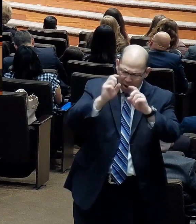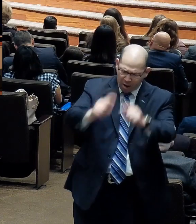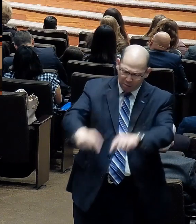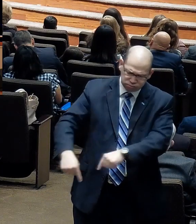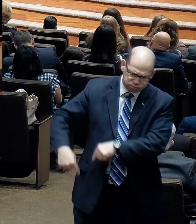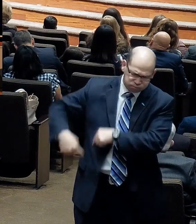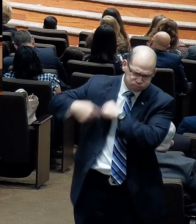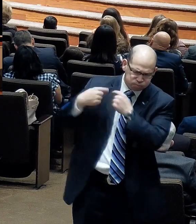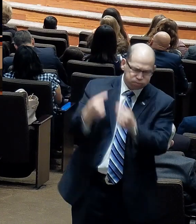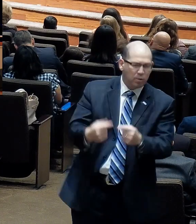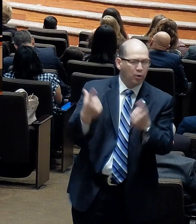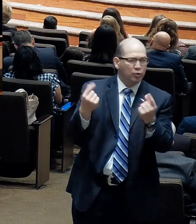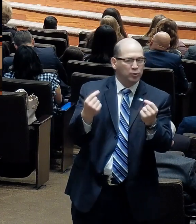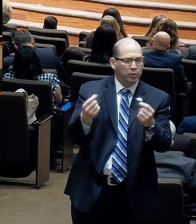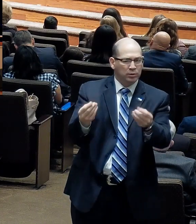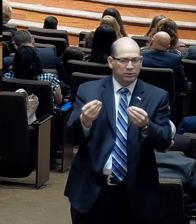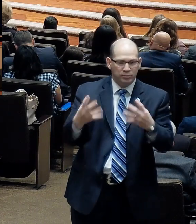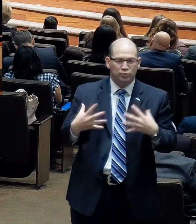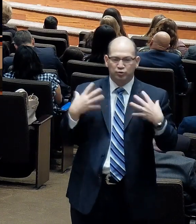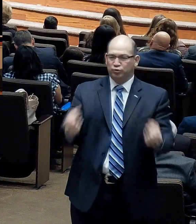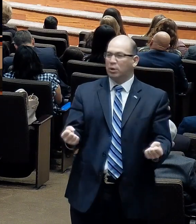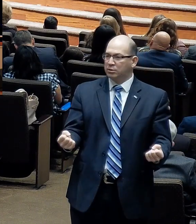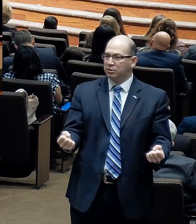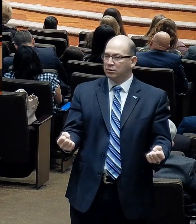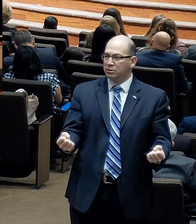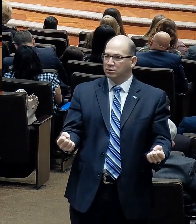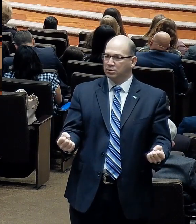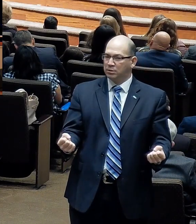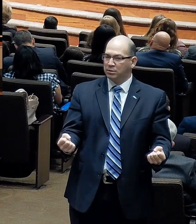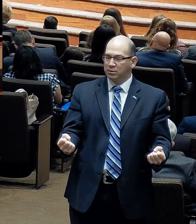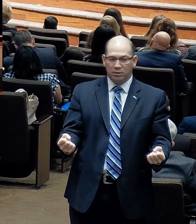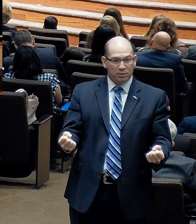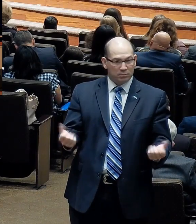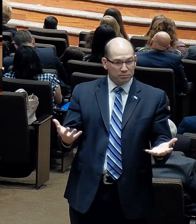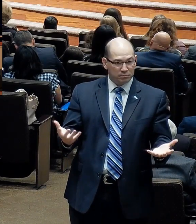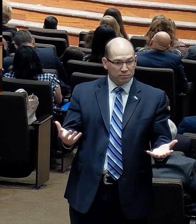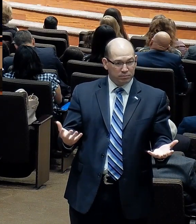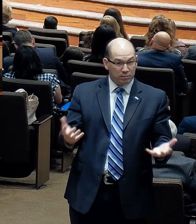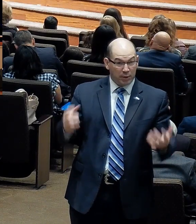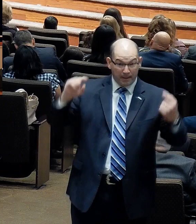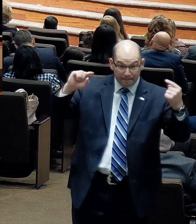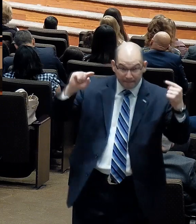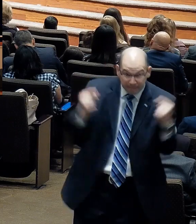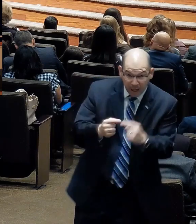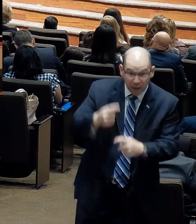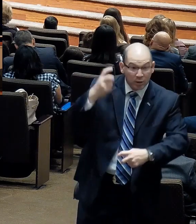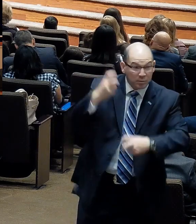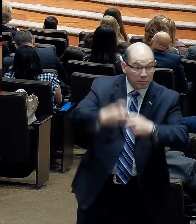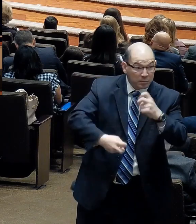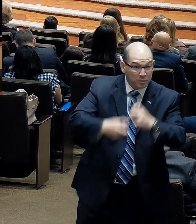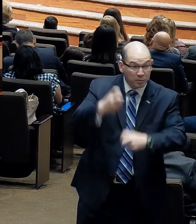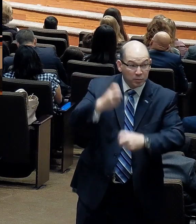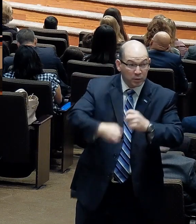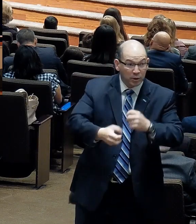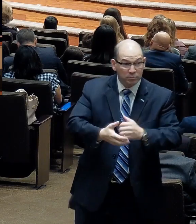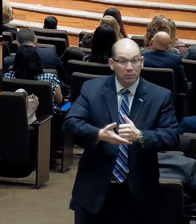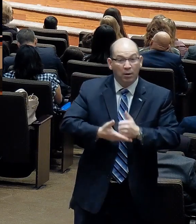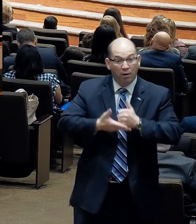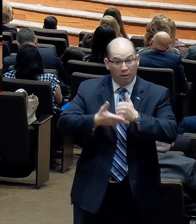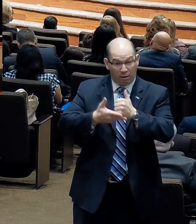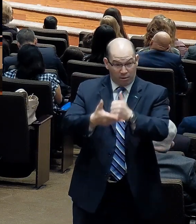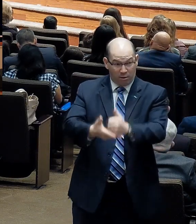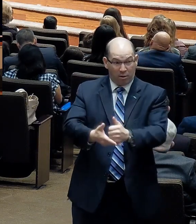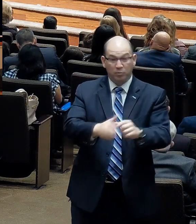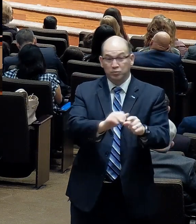strengthened me. You may not realize it when it happens, but pain and difficulty may be the best thing in the world for you, is what Walt Disney said.